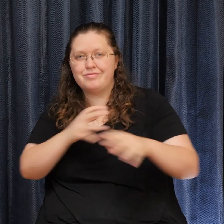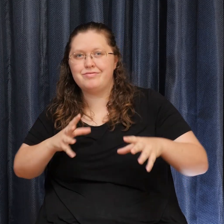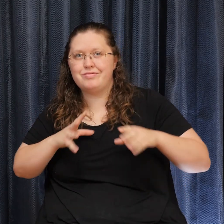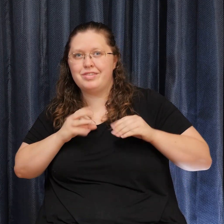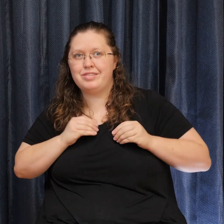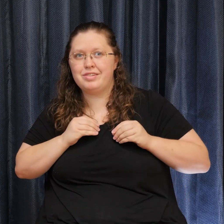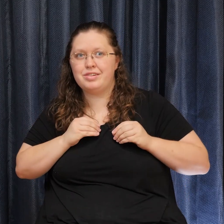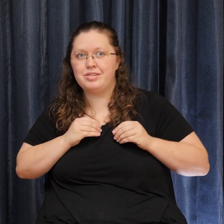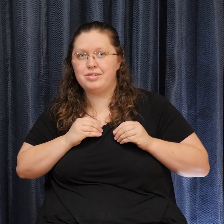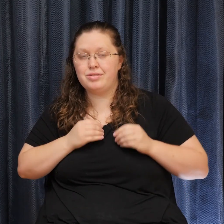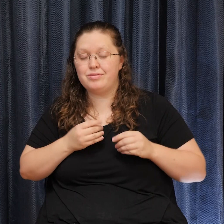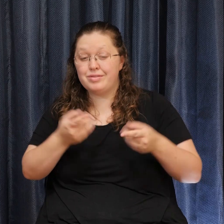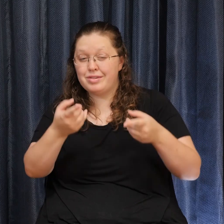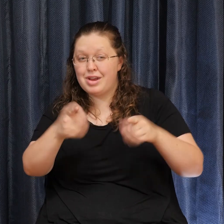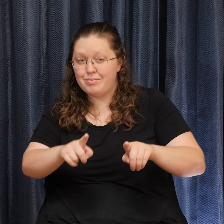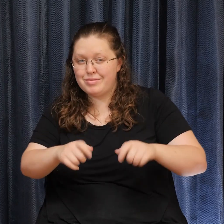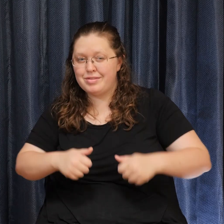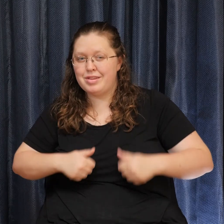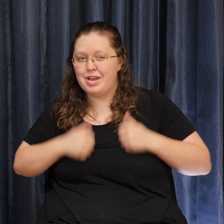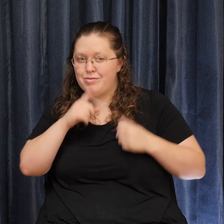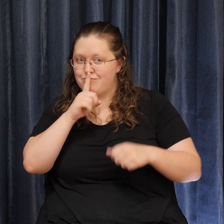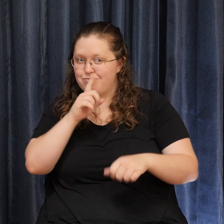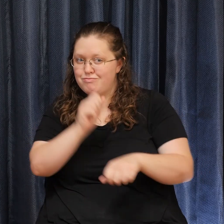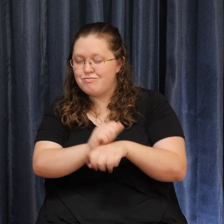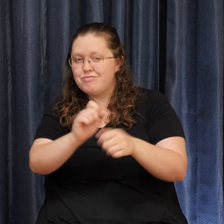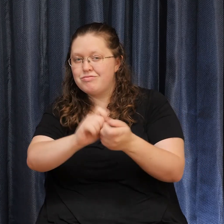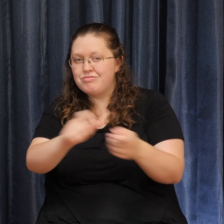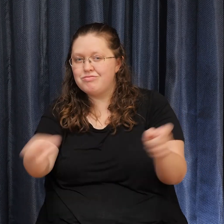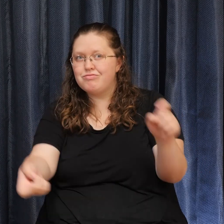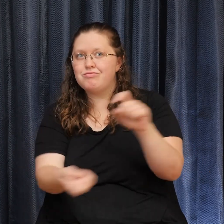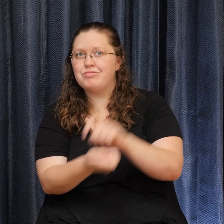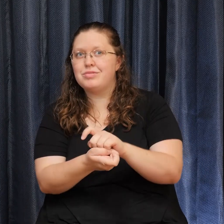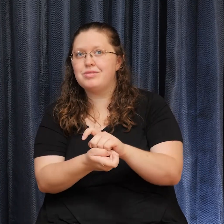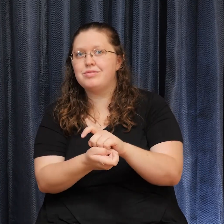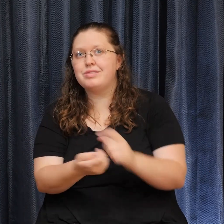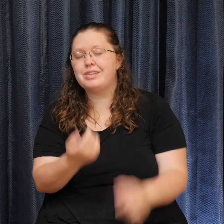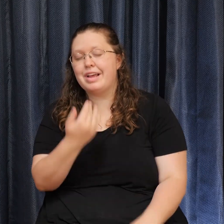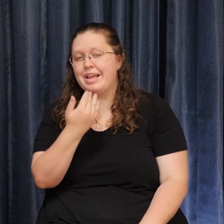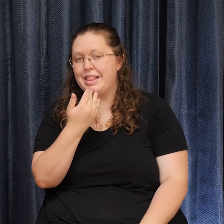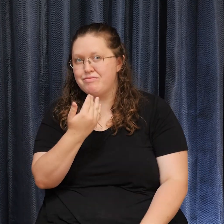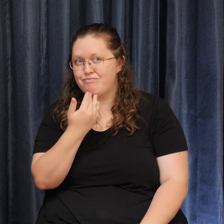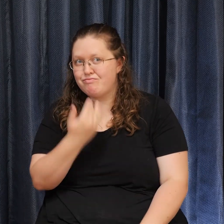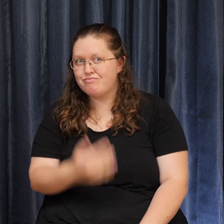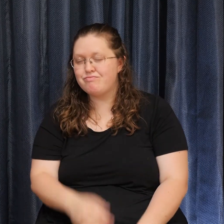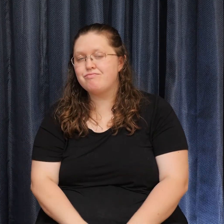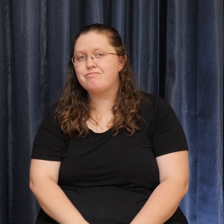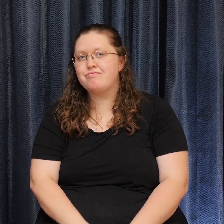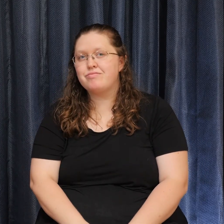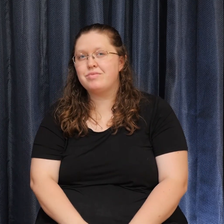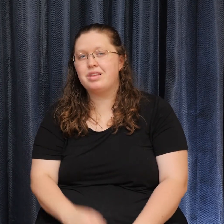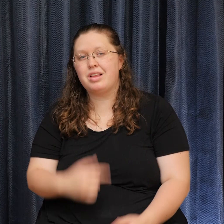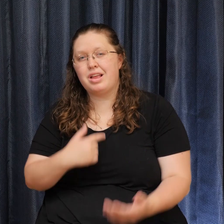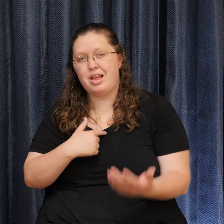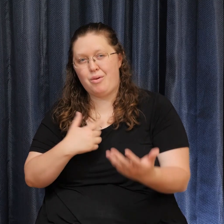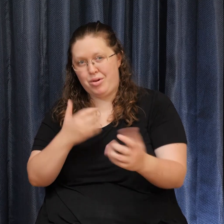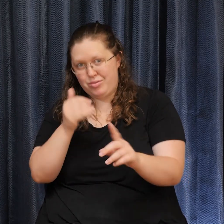lives are transformed. Thank you for that. I want to remind you that next